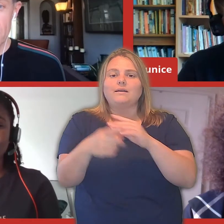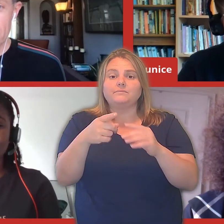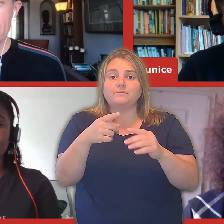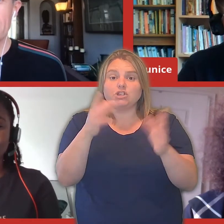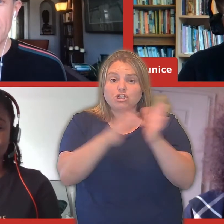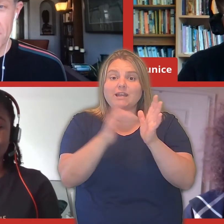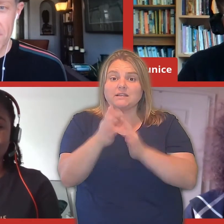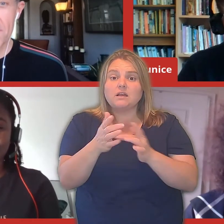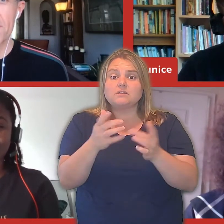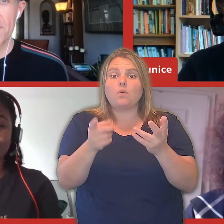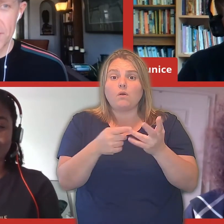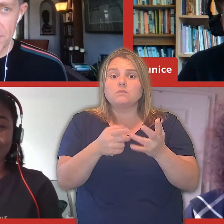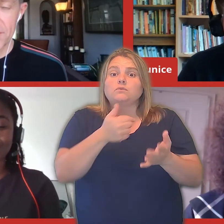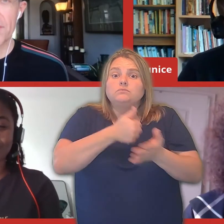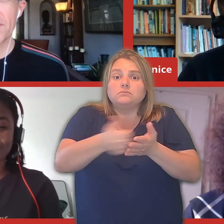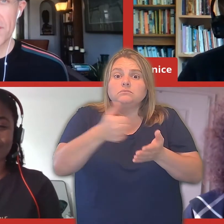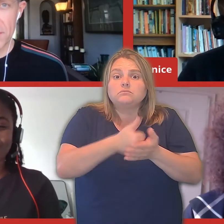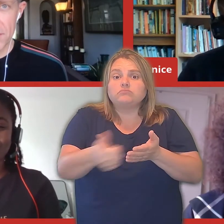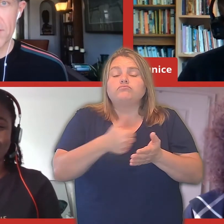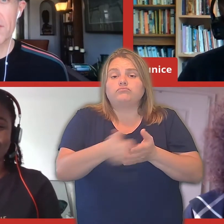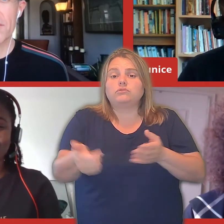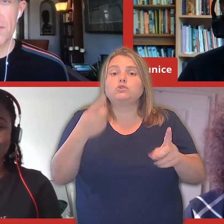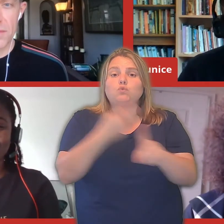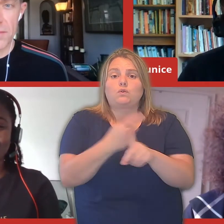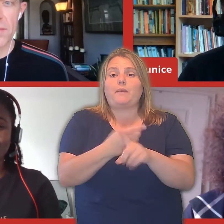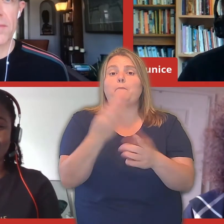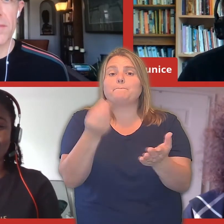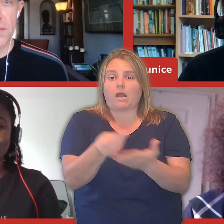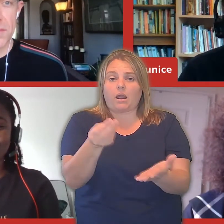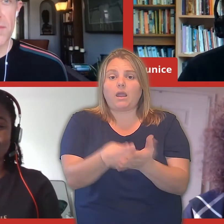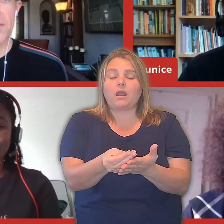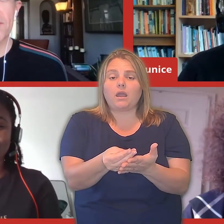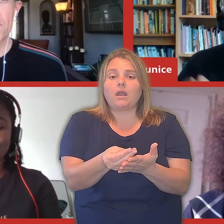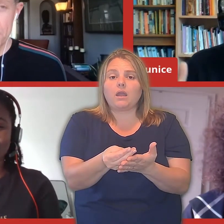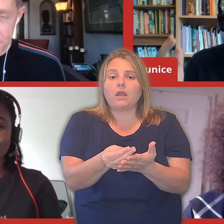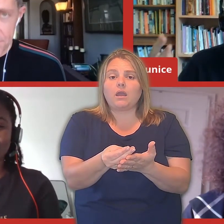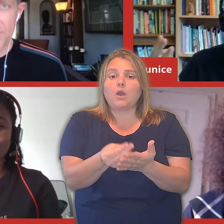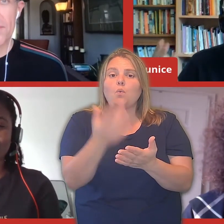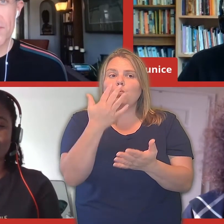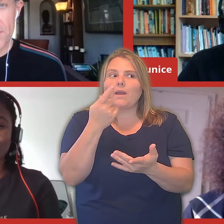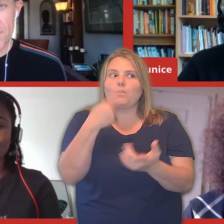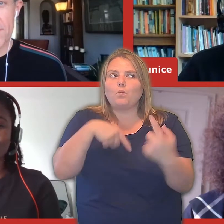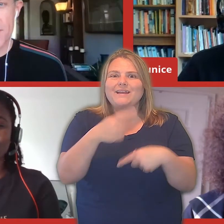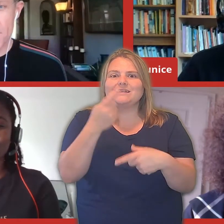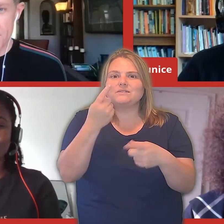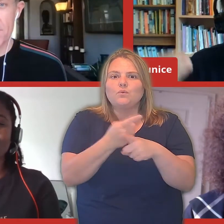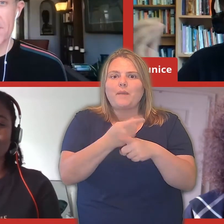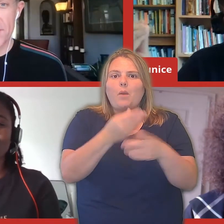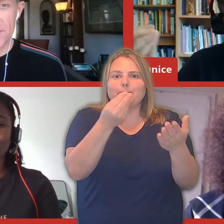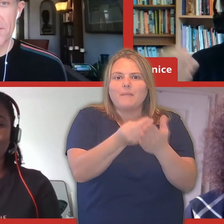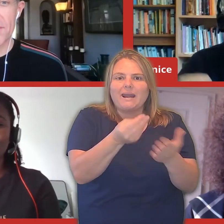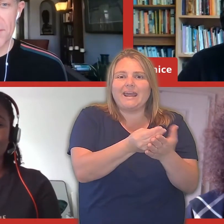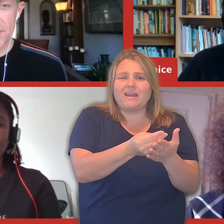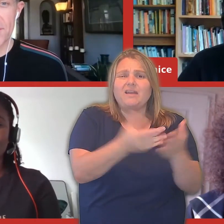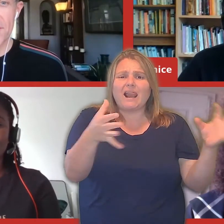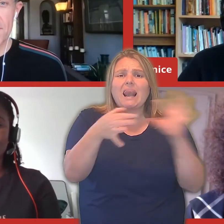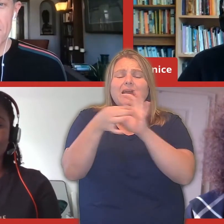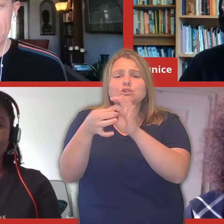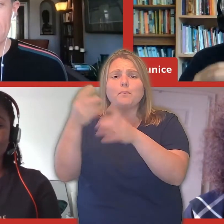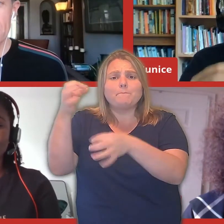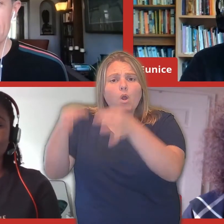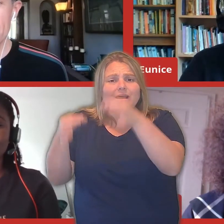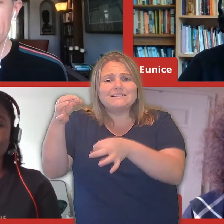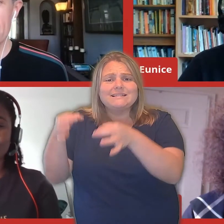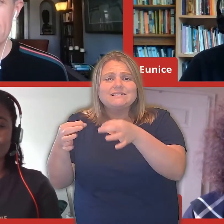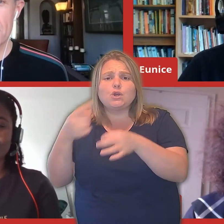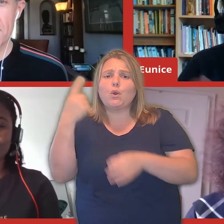from really difficult things. And I think wherever we talk about money, then we're talking about politics. Who's got it? Who hasn't got